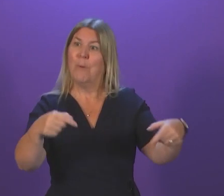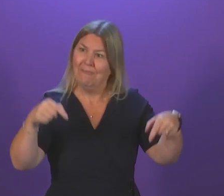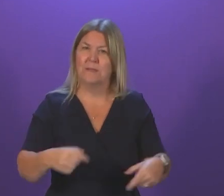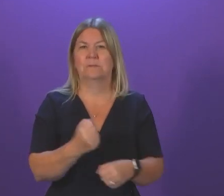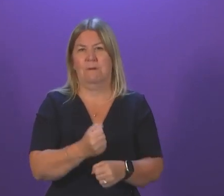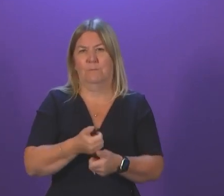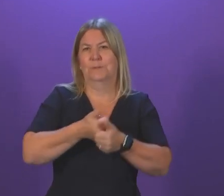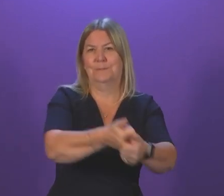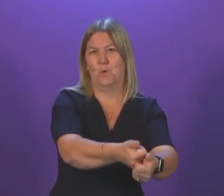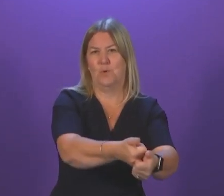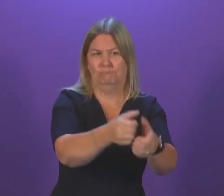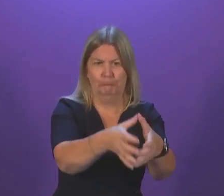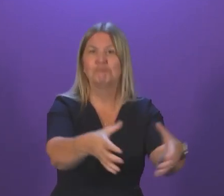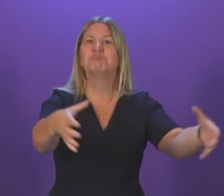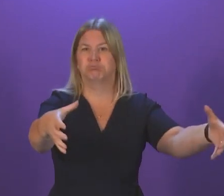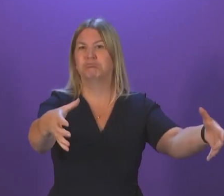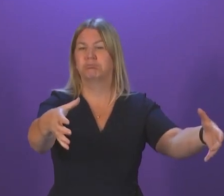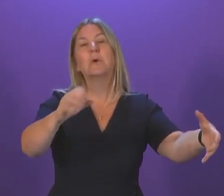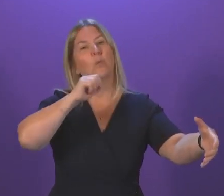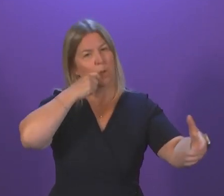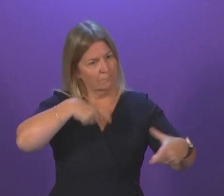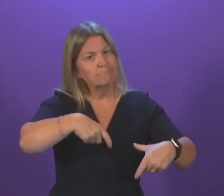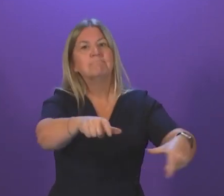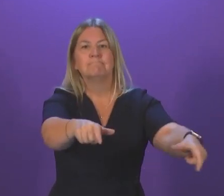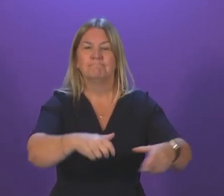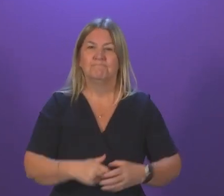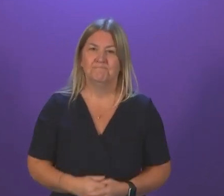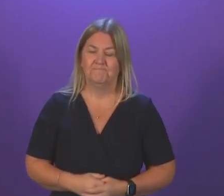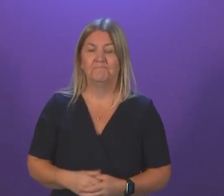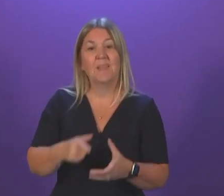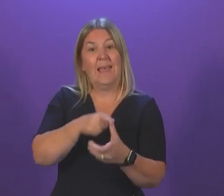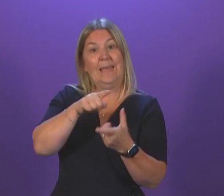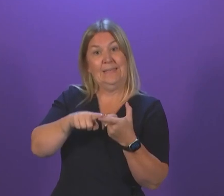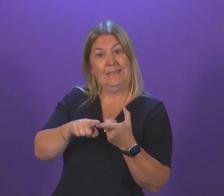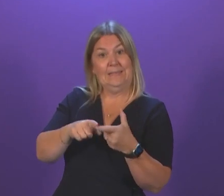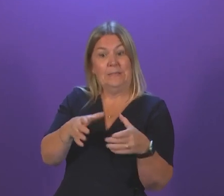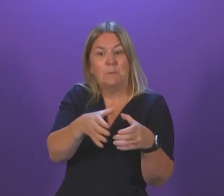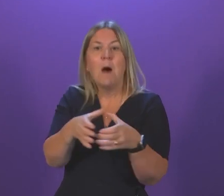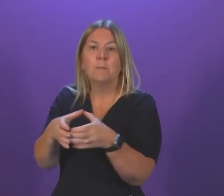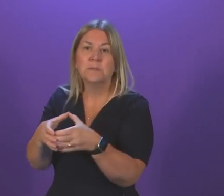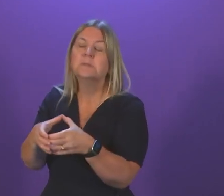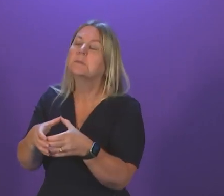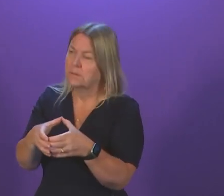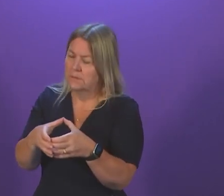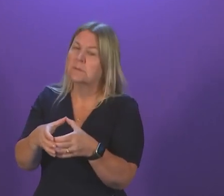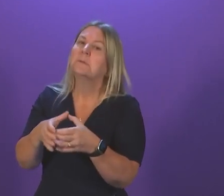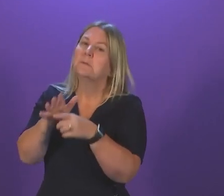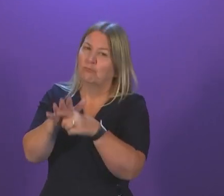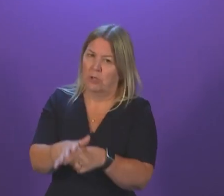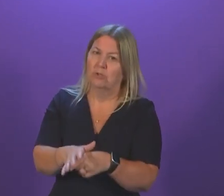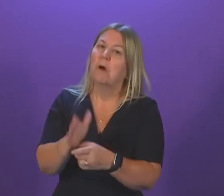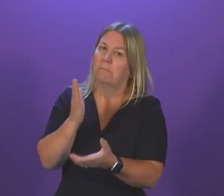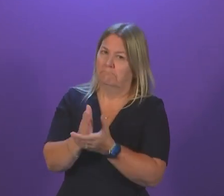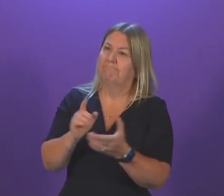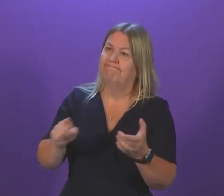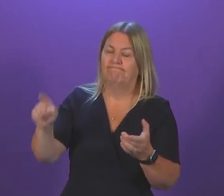has supported and indeed will continue to support. Our accident and emergency departments are working under intense pressure,